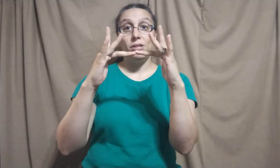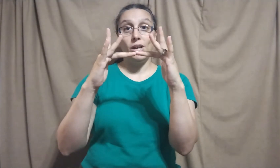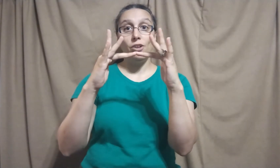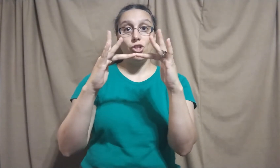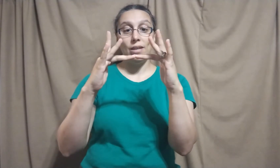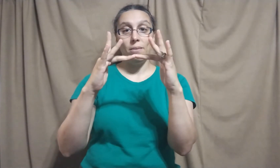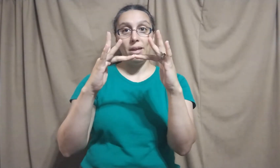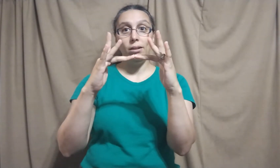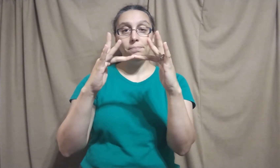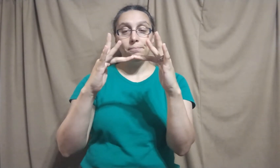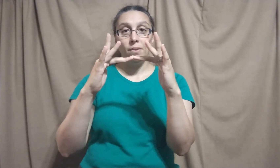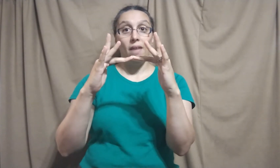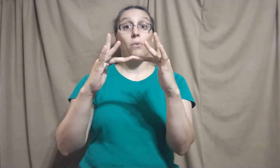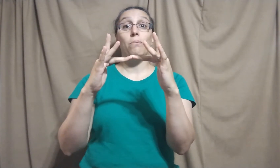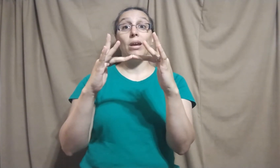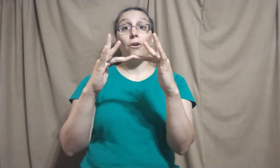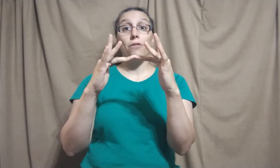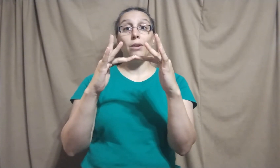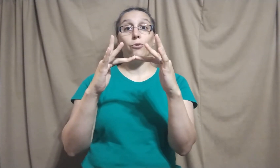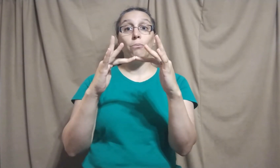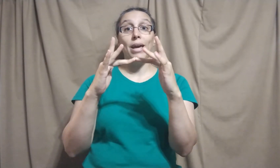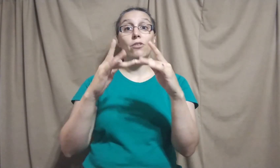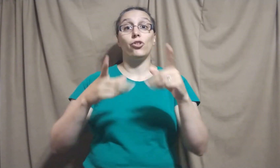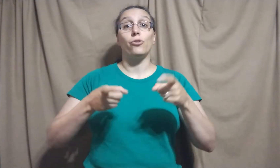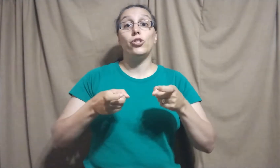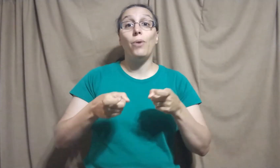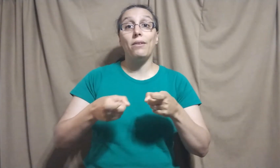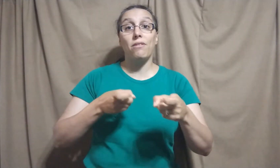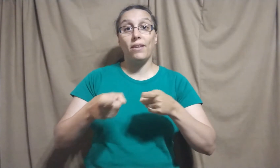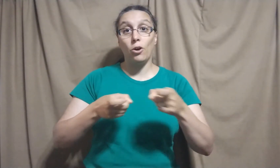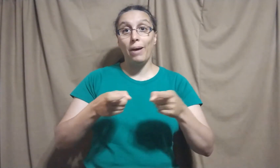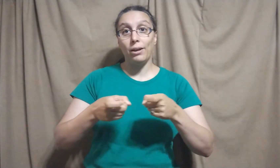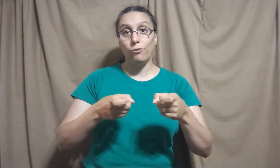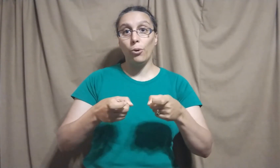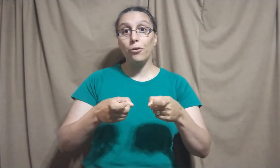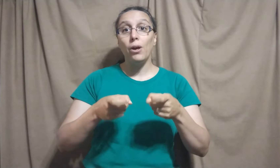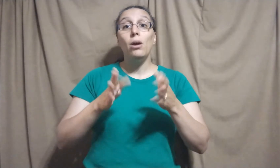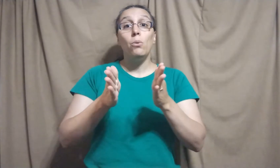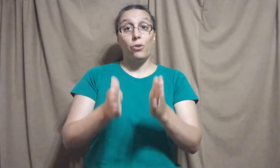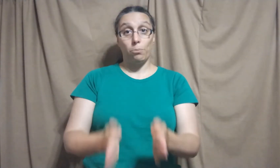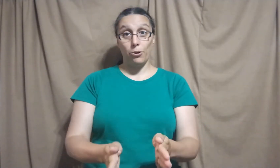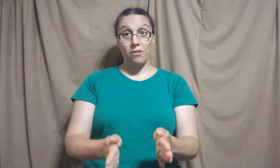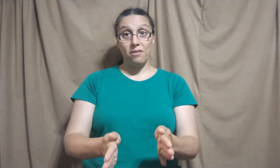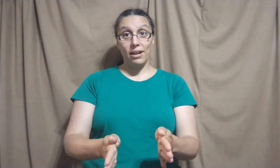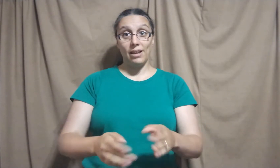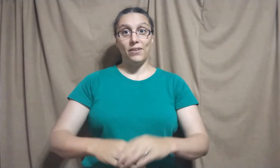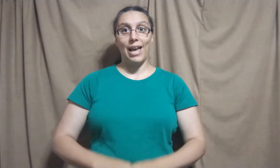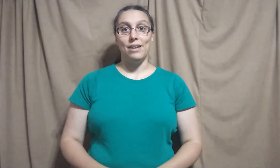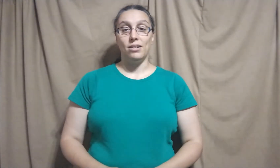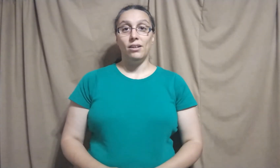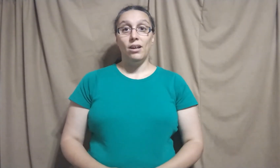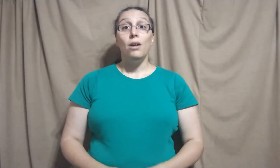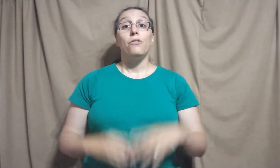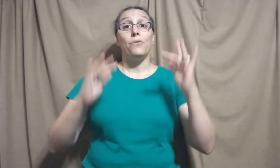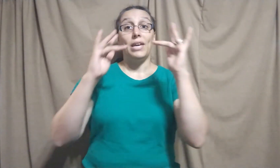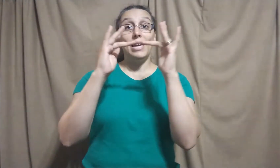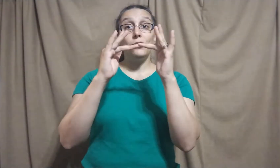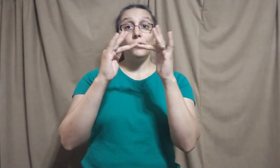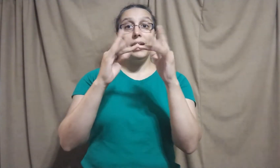to touch in the middle, and then we make our sign for manager. Two X's that go back and forth with our person sign at the end. So the Internet